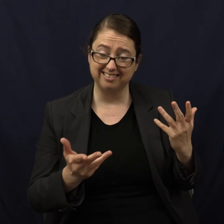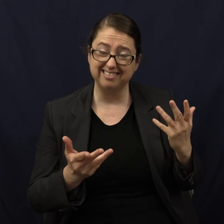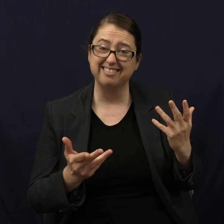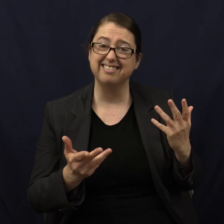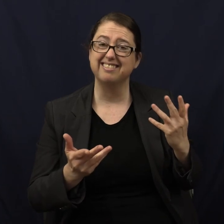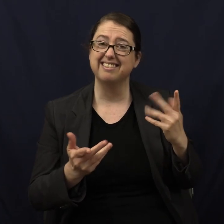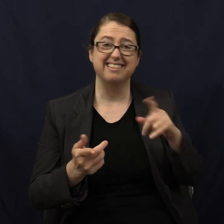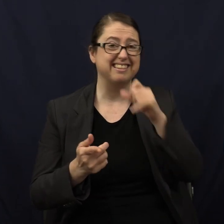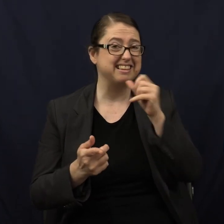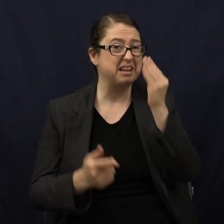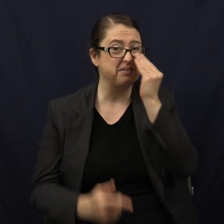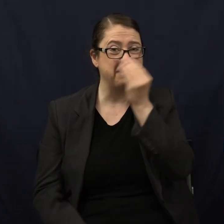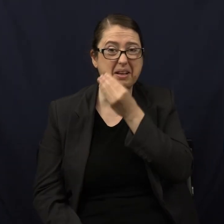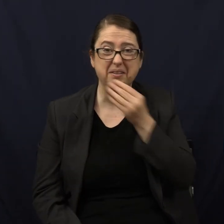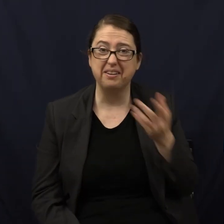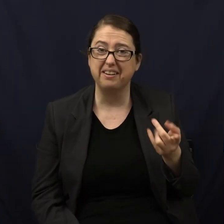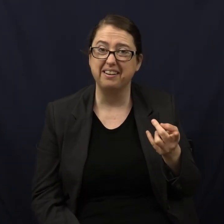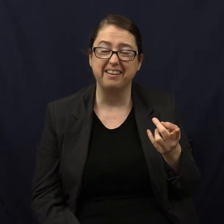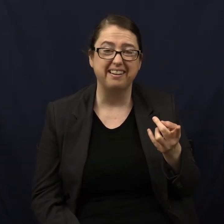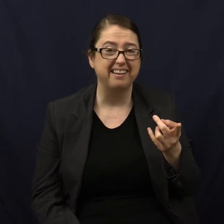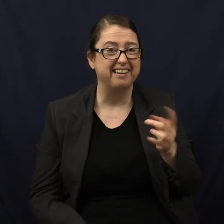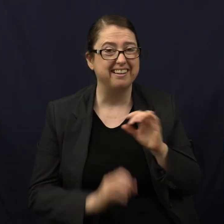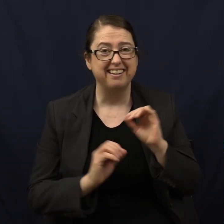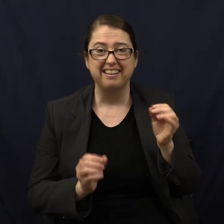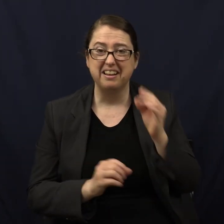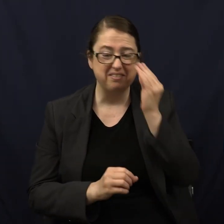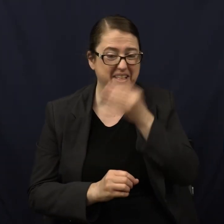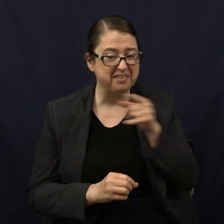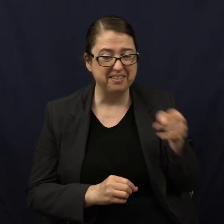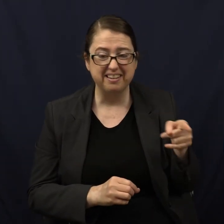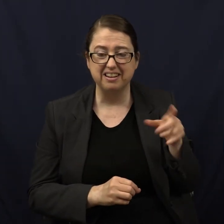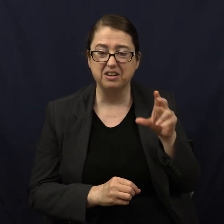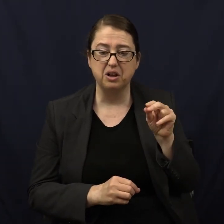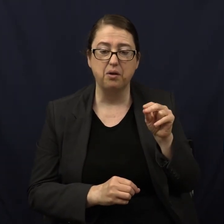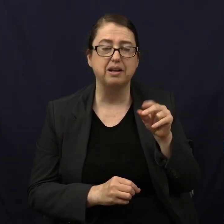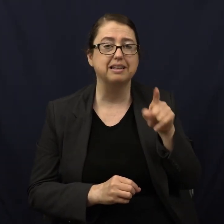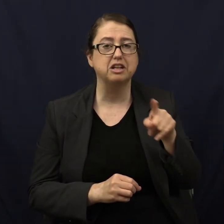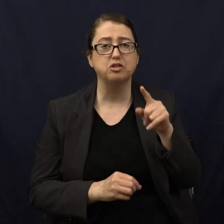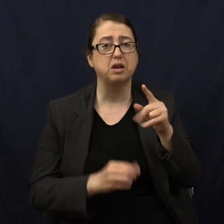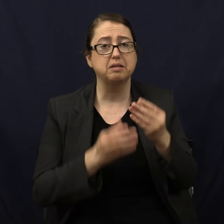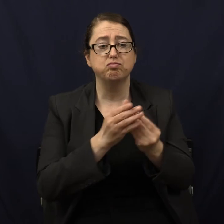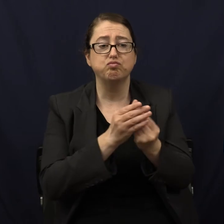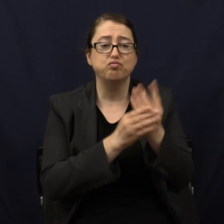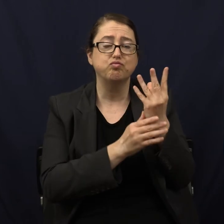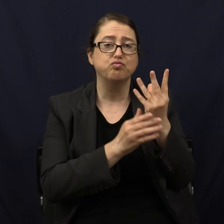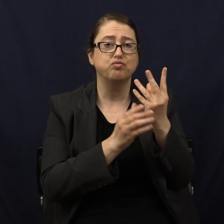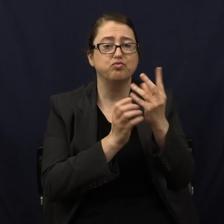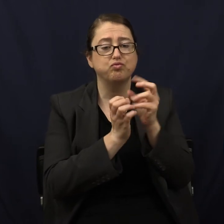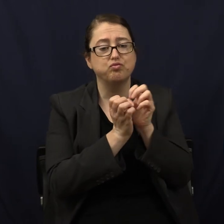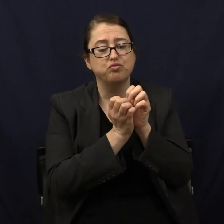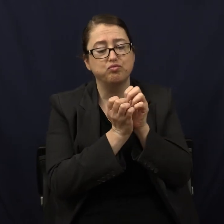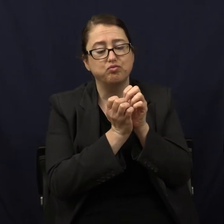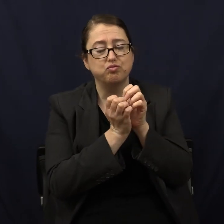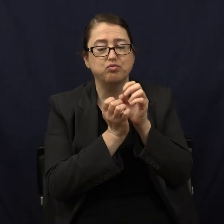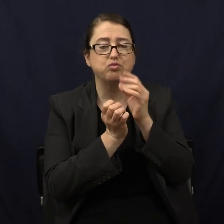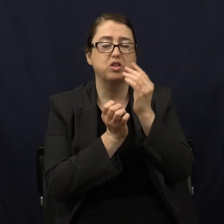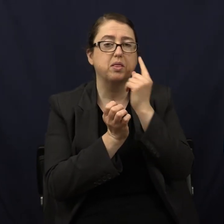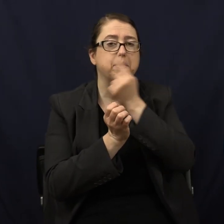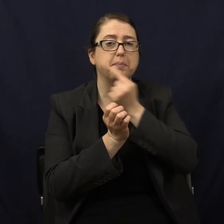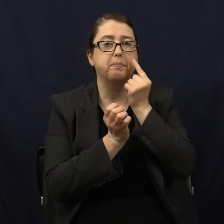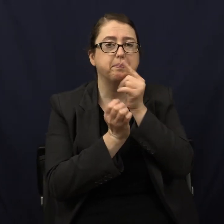You know that's not even a flower? There's no nectar in the middle of that. It's just a frond of a plant. My question is,